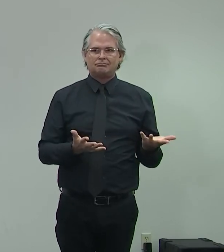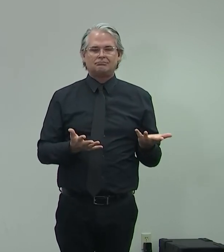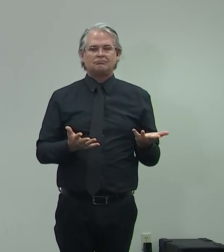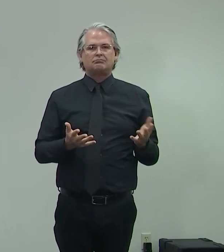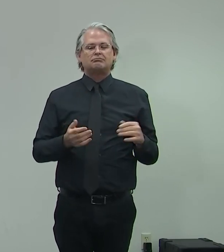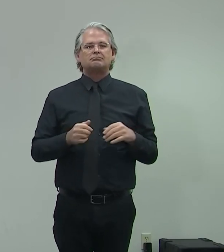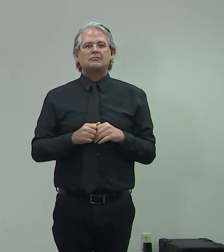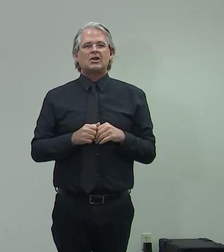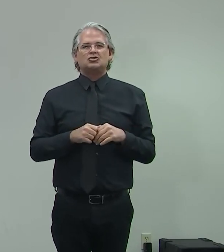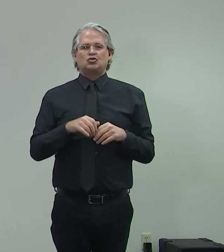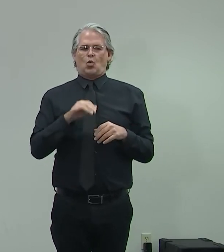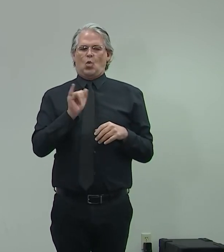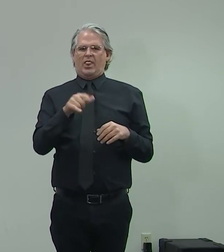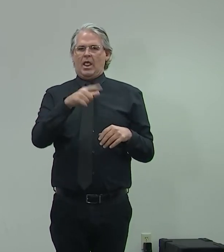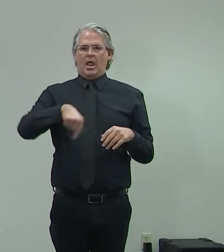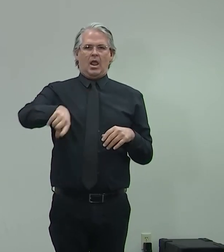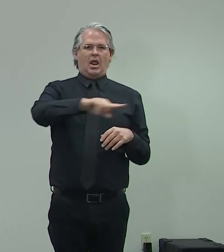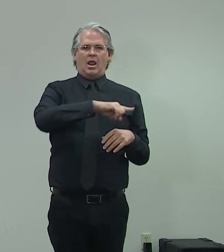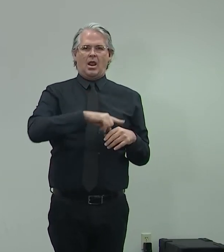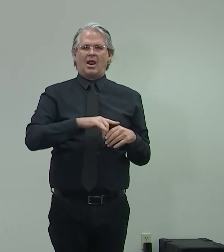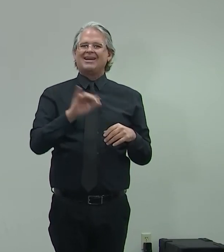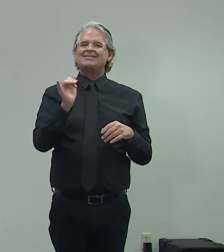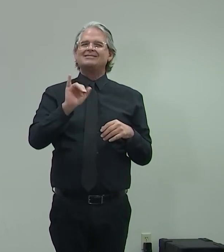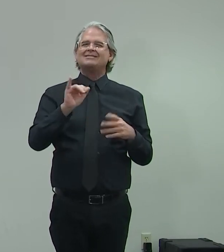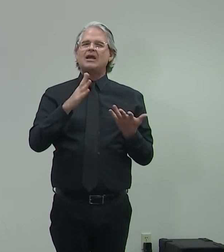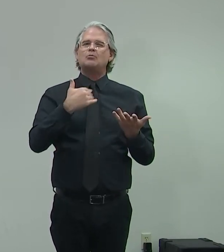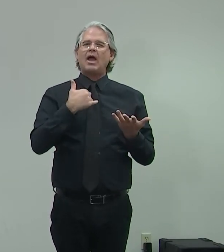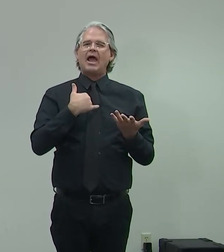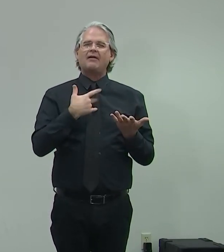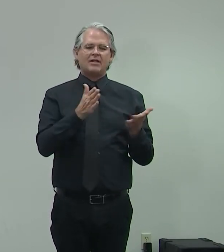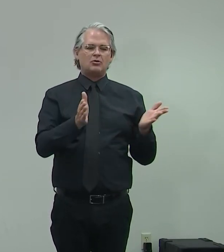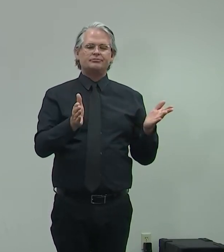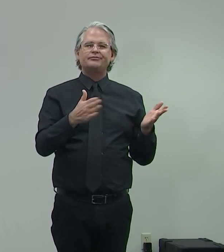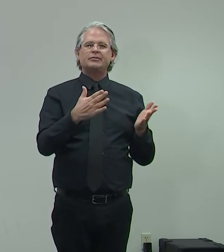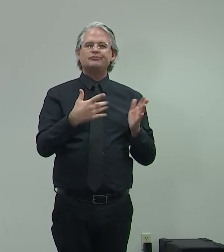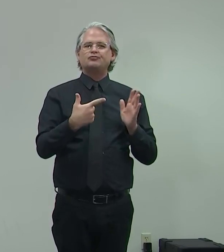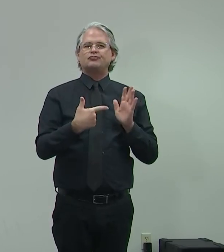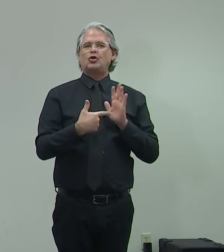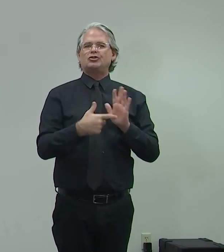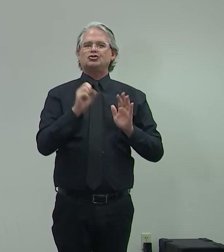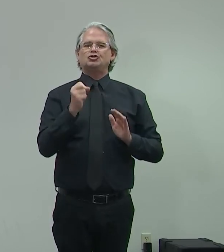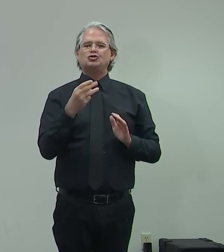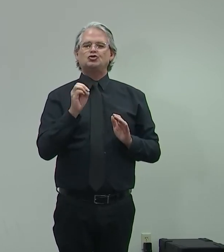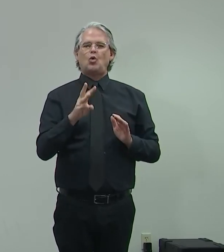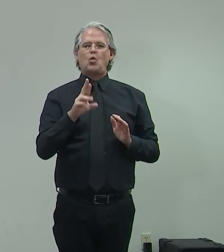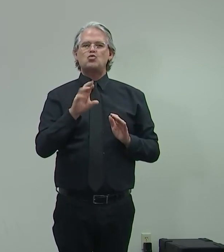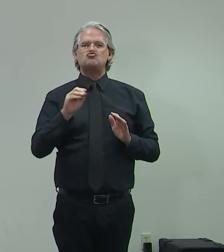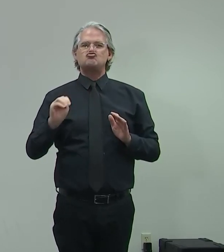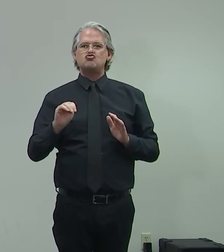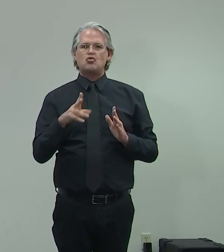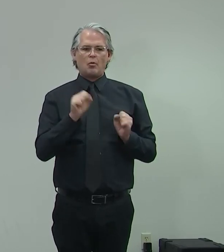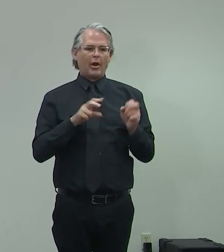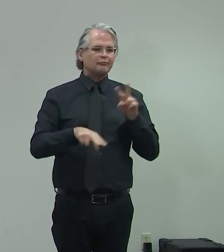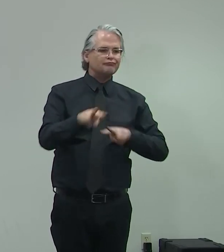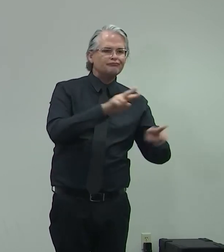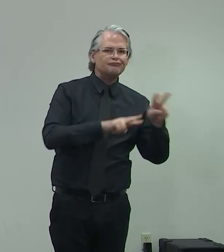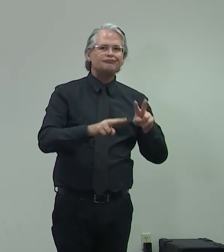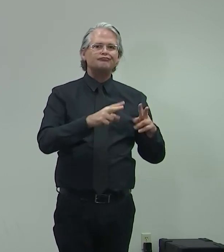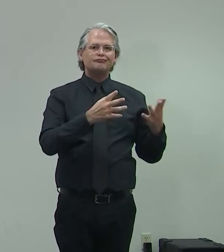So those wouldn't be included. Showrooms are not being considered right now either. Thank you. Certainly. Great. John, Matt.